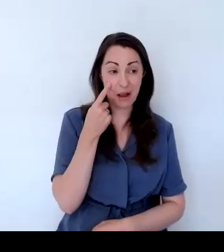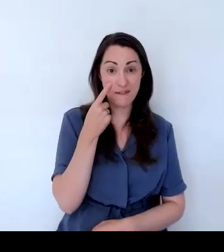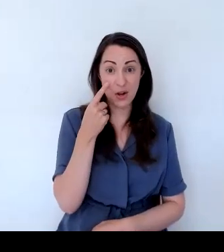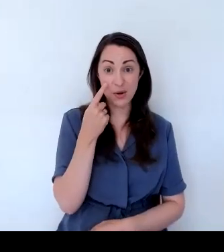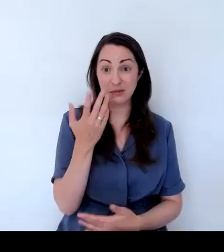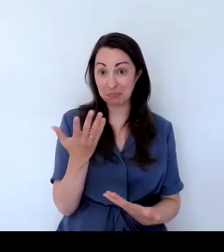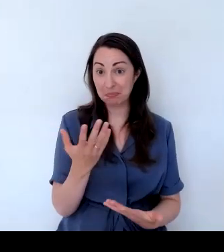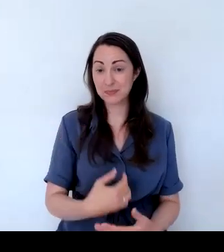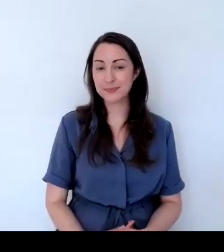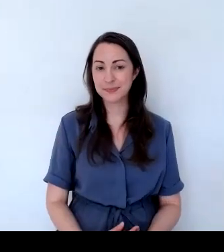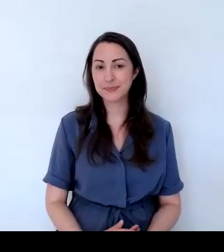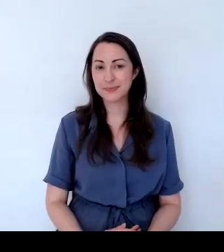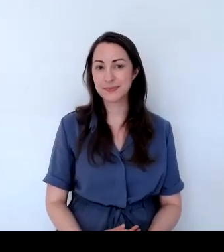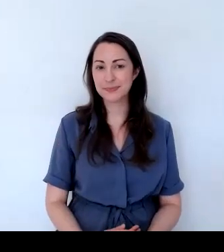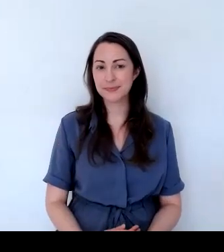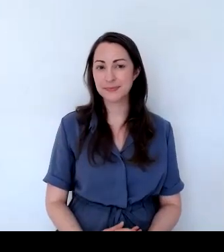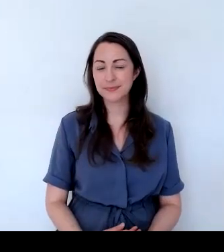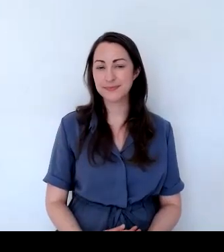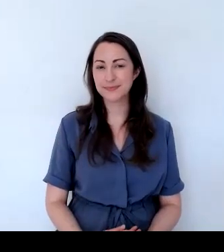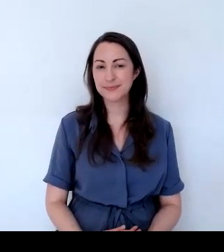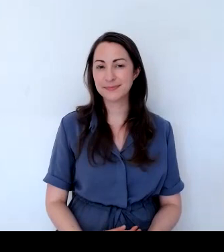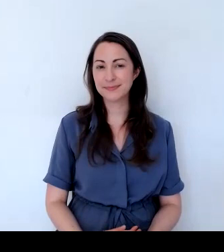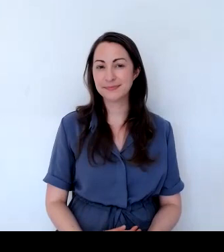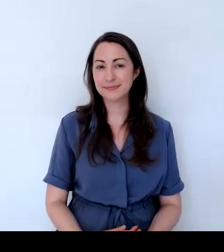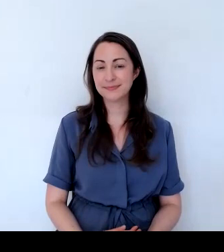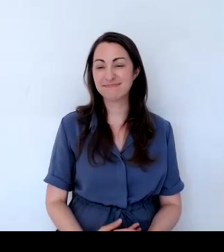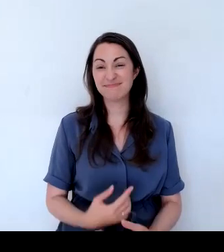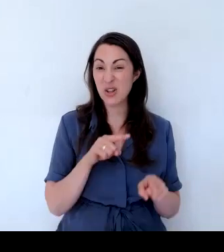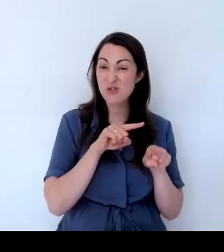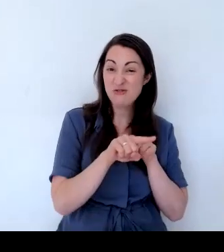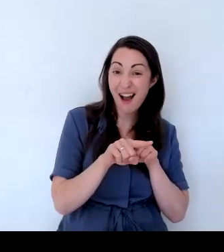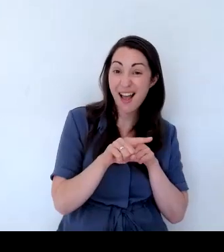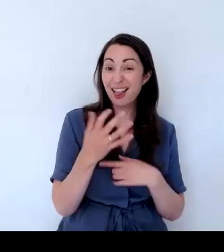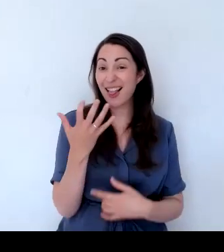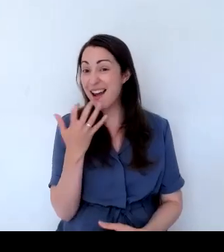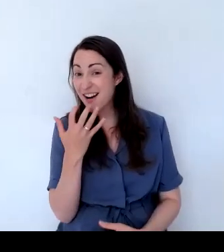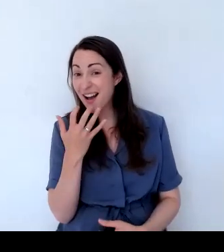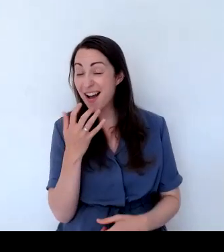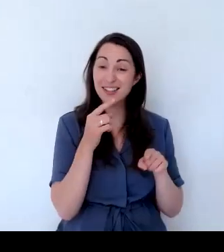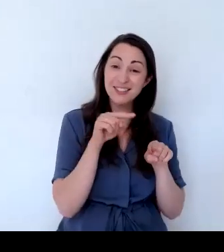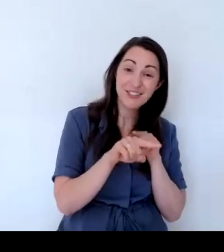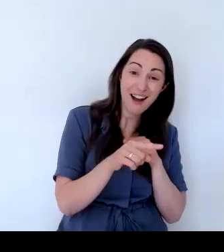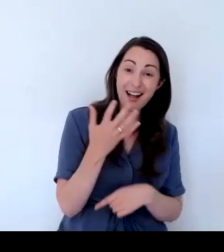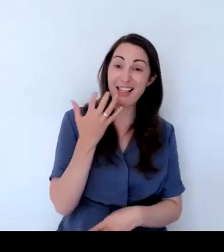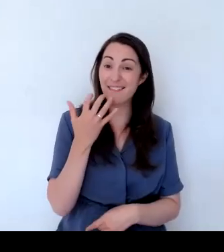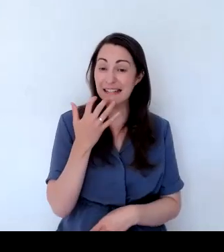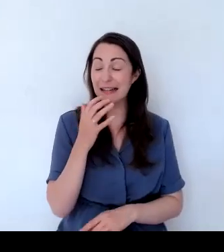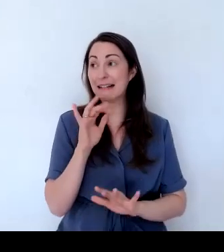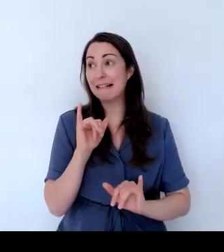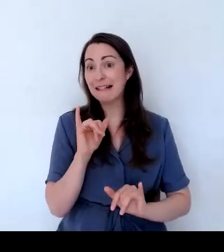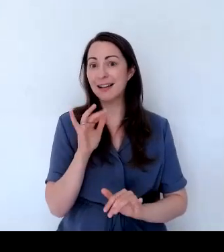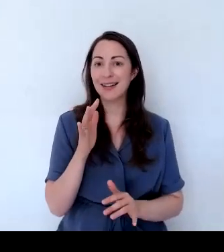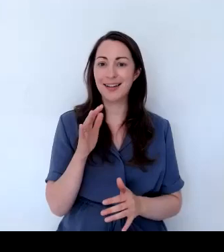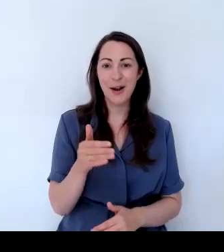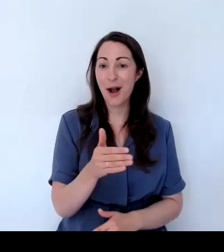Yeah. Because it is. I mean, it's all trial and error, isn't it? Gardening. And sometimes things work better than others.